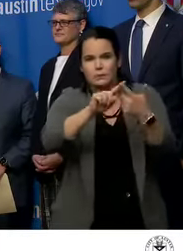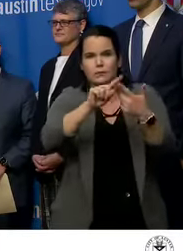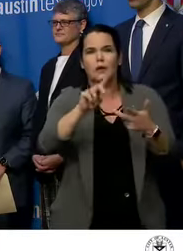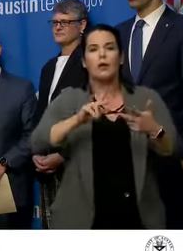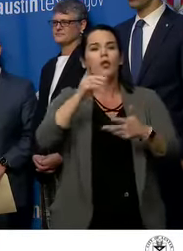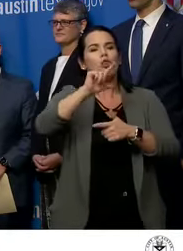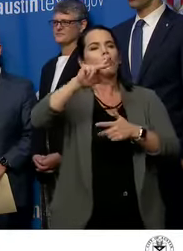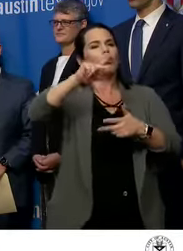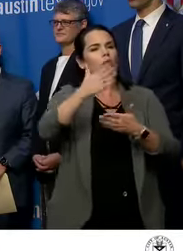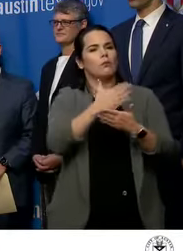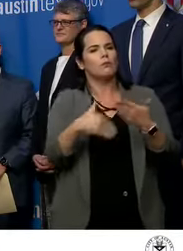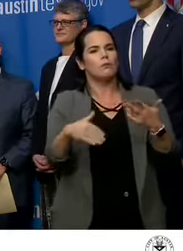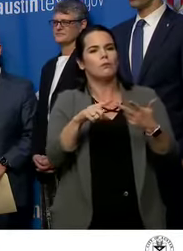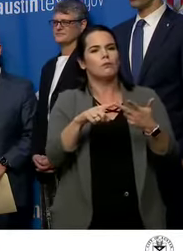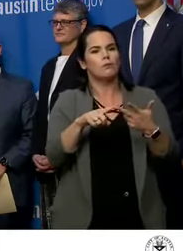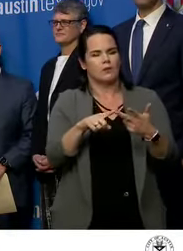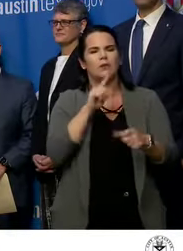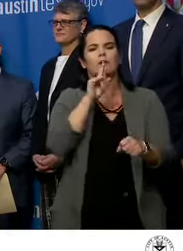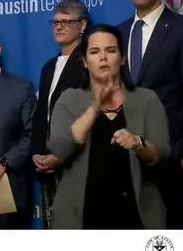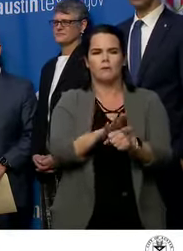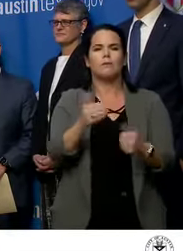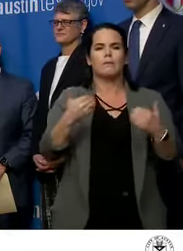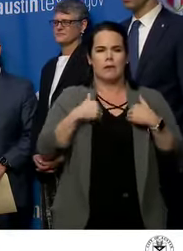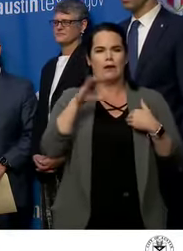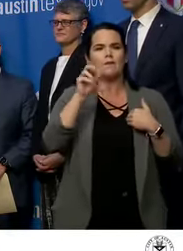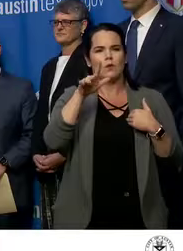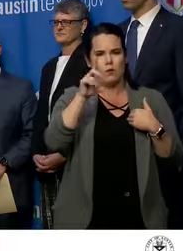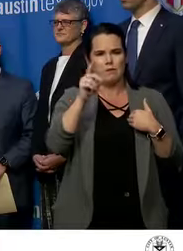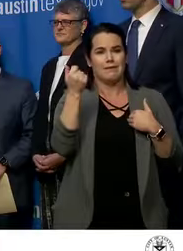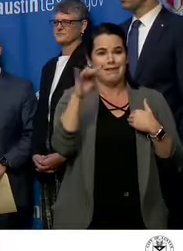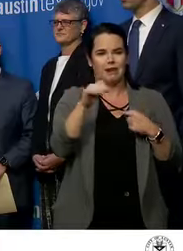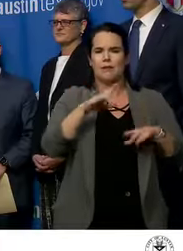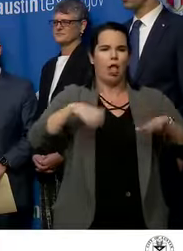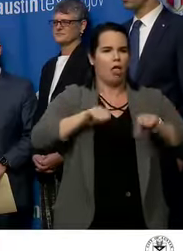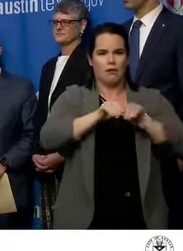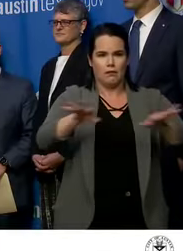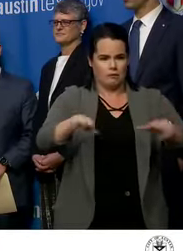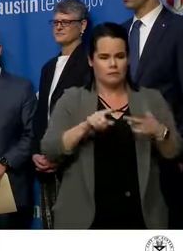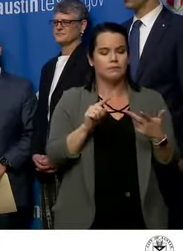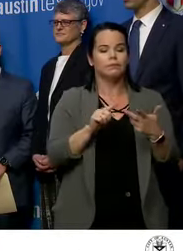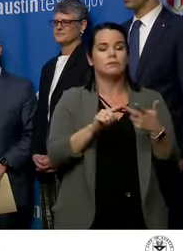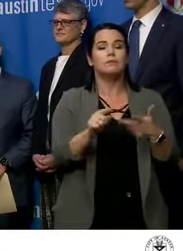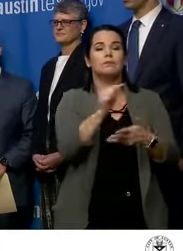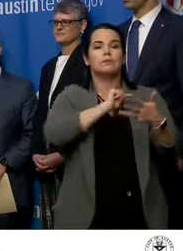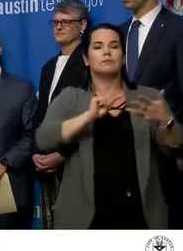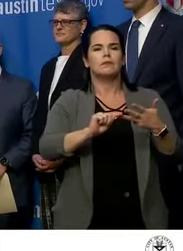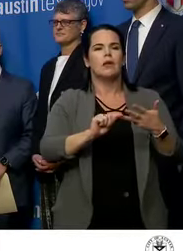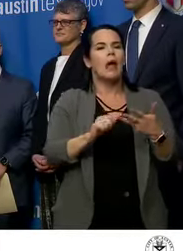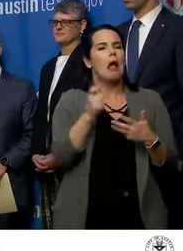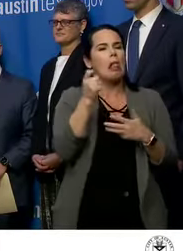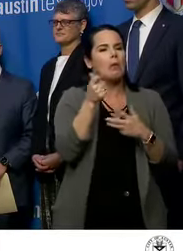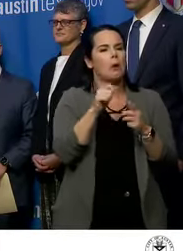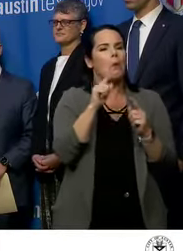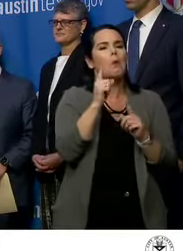case with no person-to-person activity. And phase four is limited person-to-person spread.